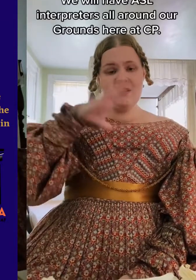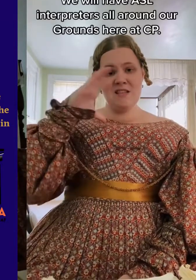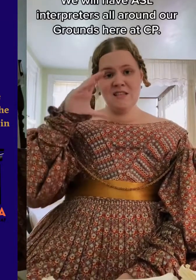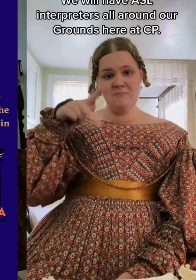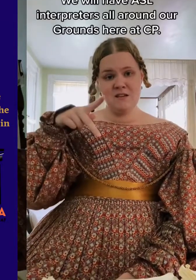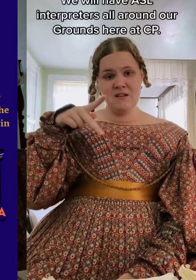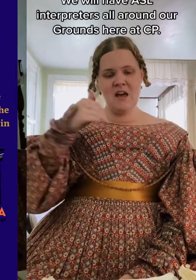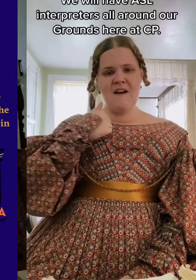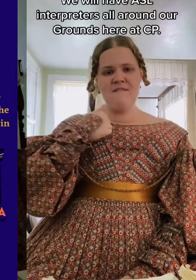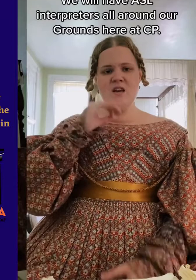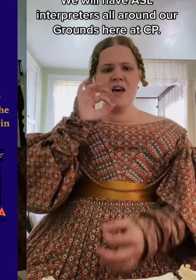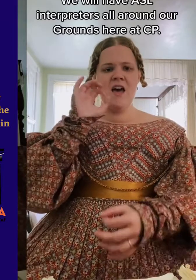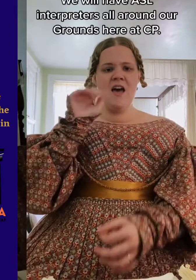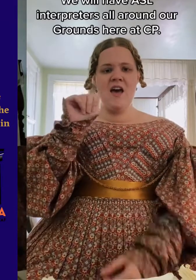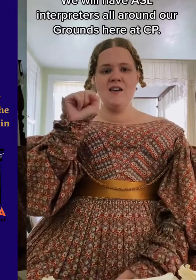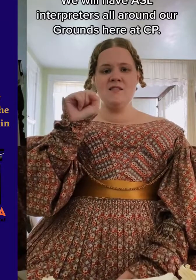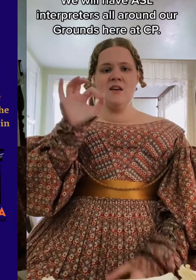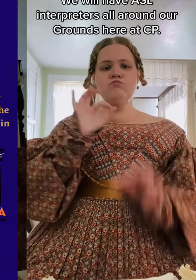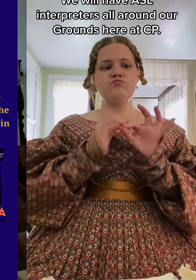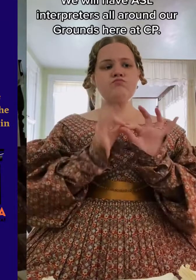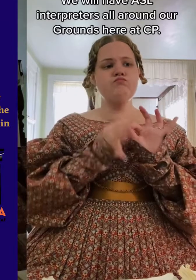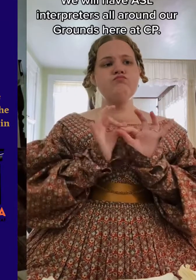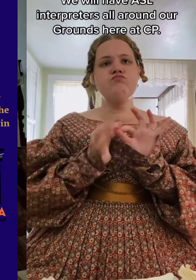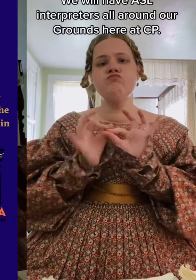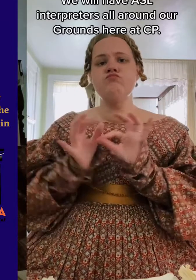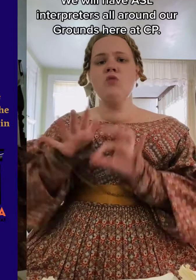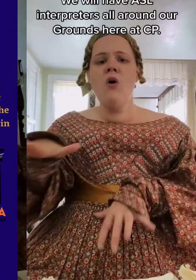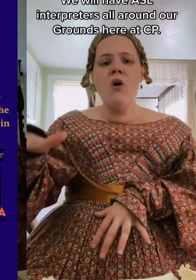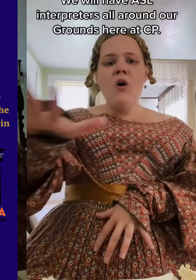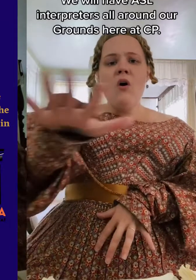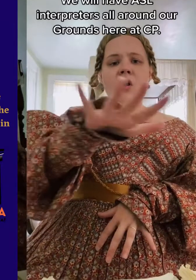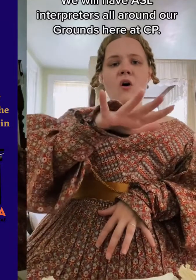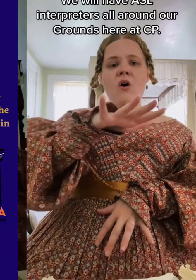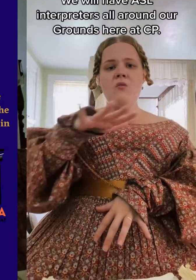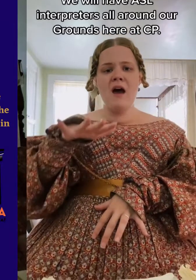ASL interpreters all around our grounds here at CP.